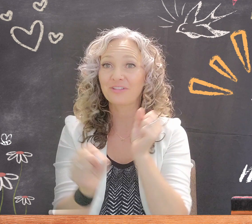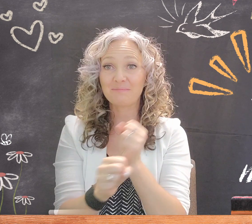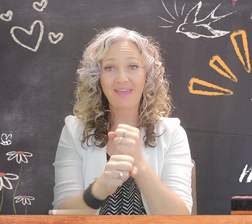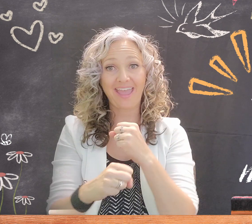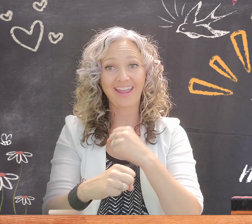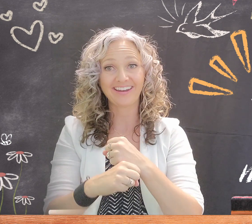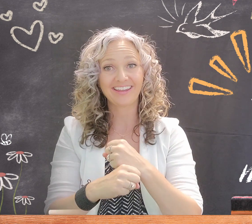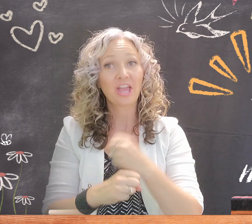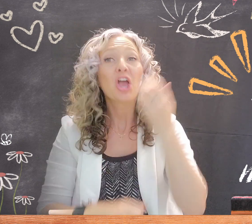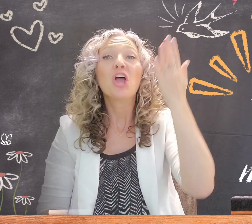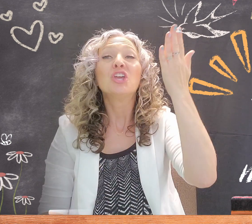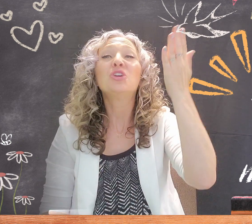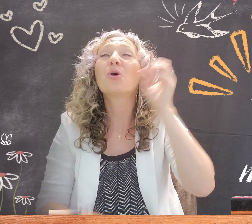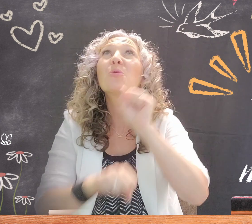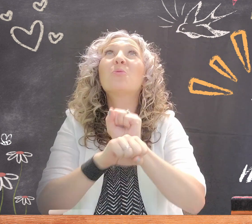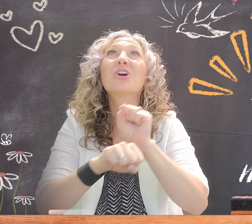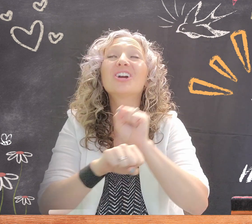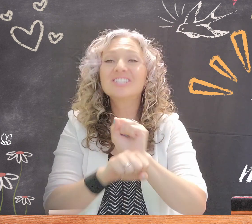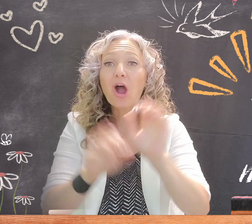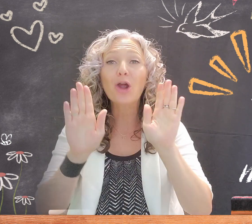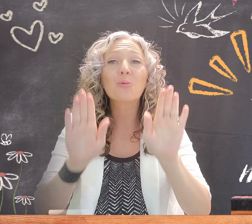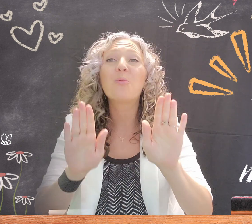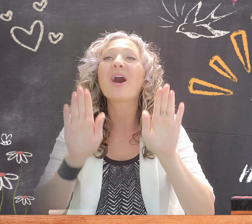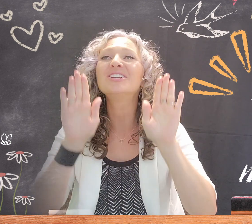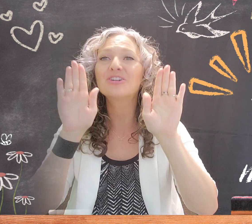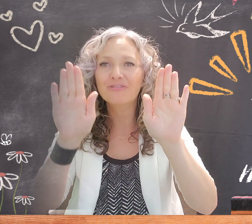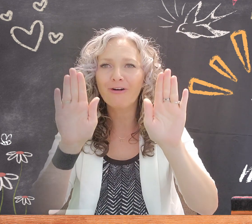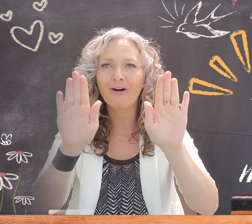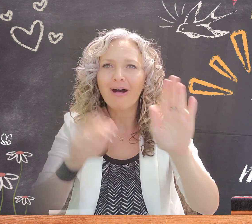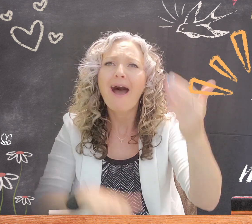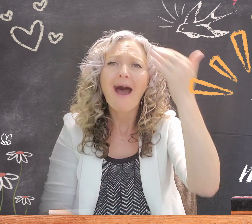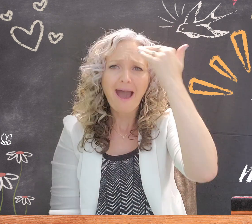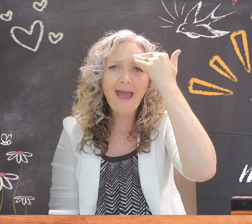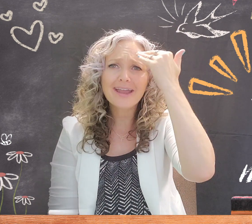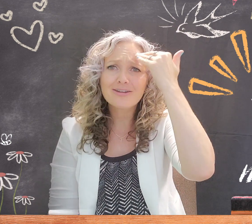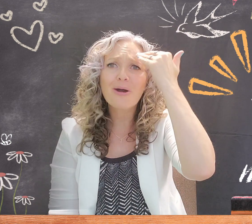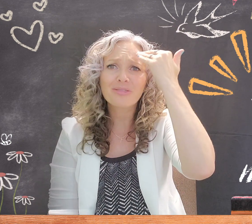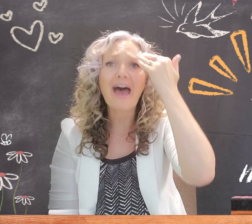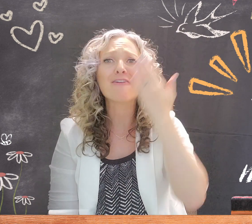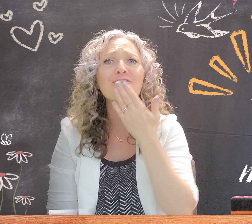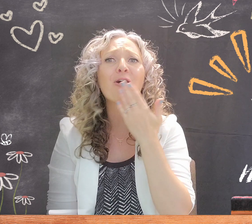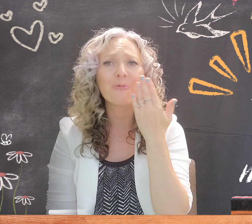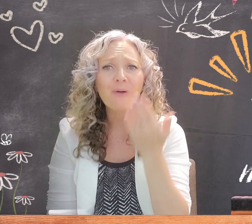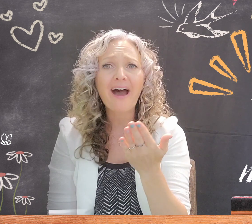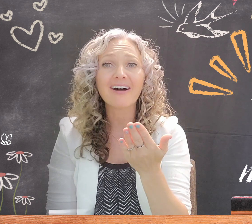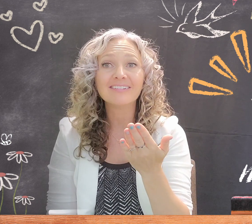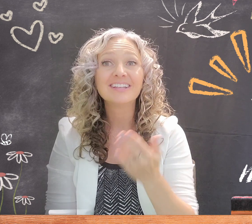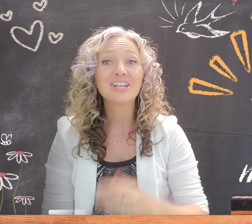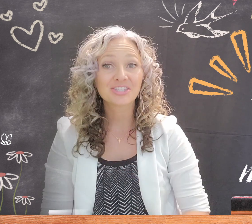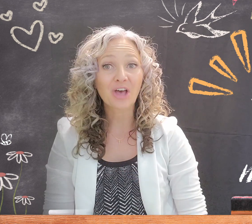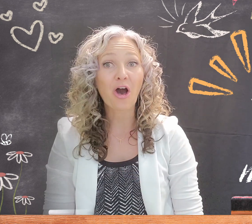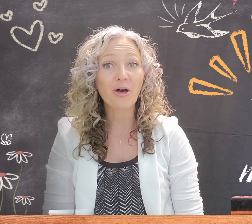made. Your works are wonderful. I know that full well. I know